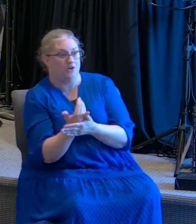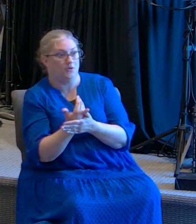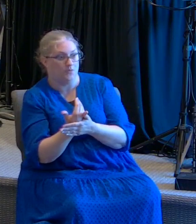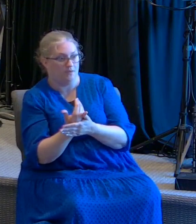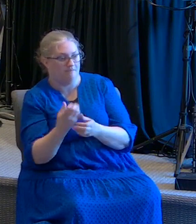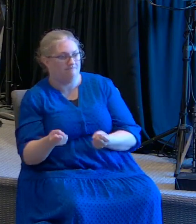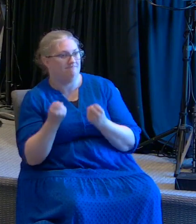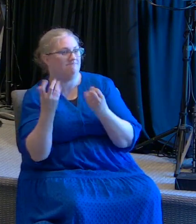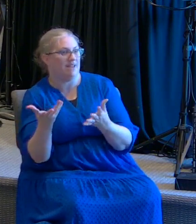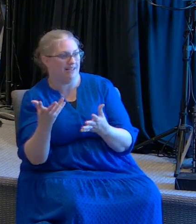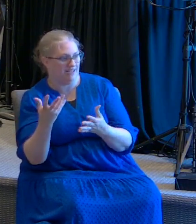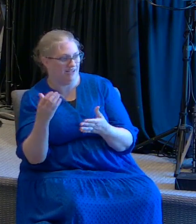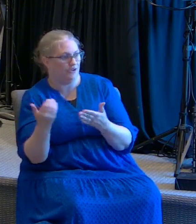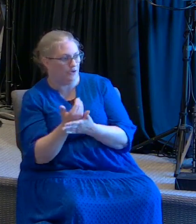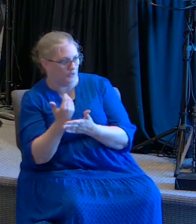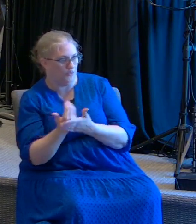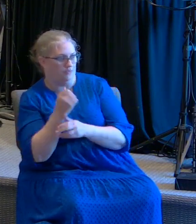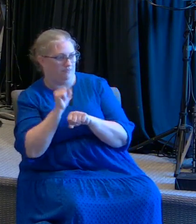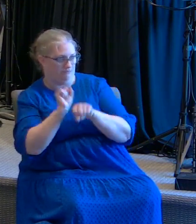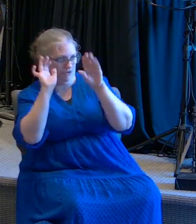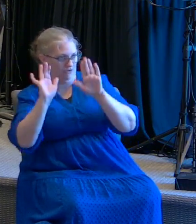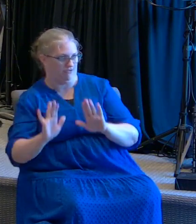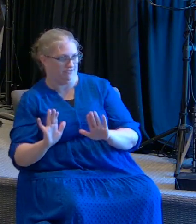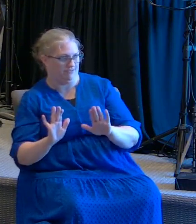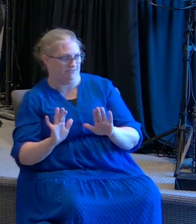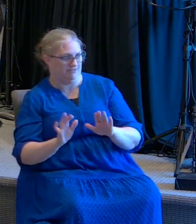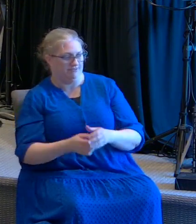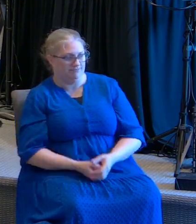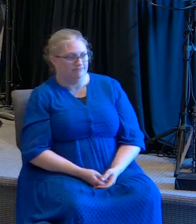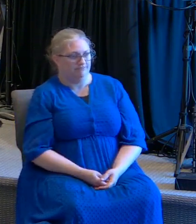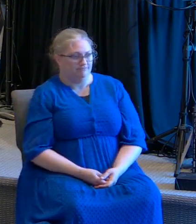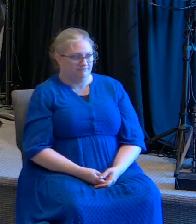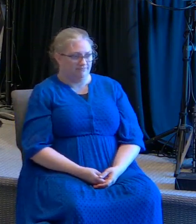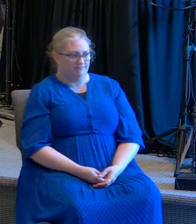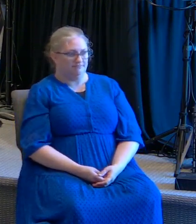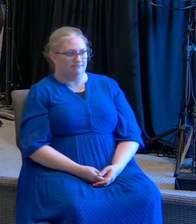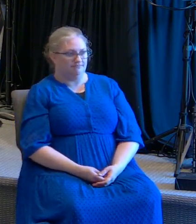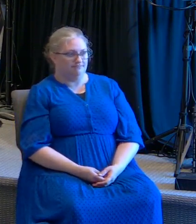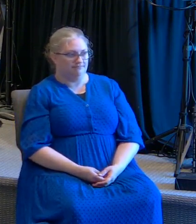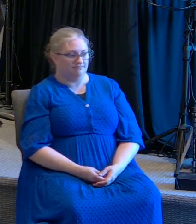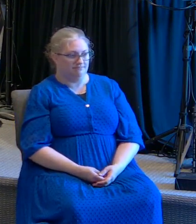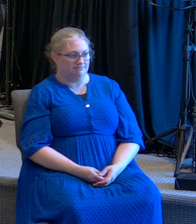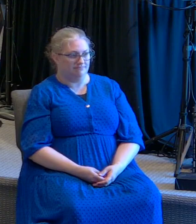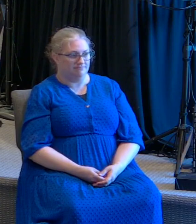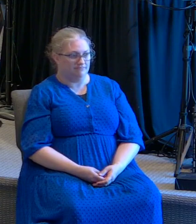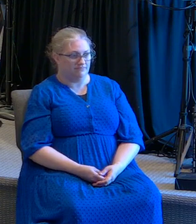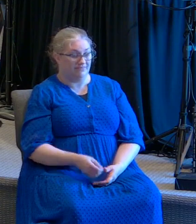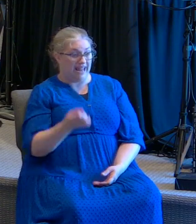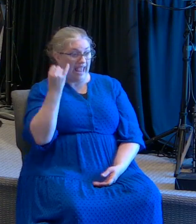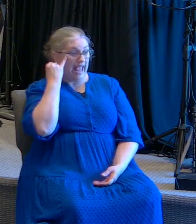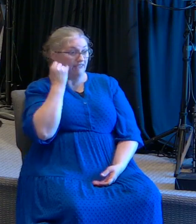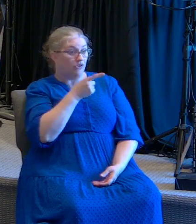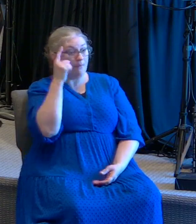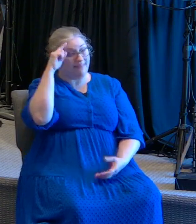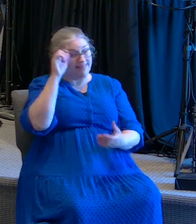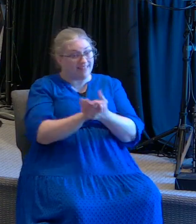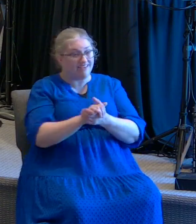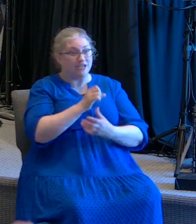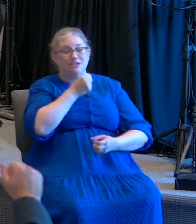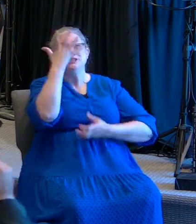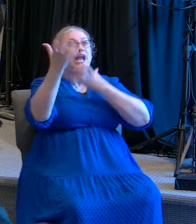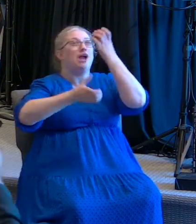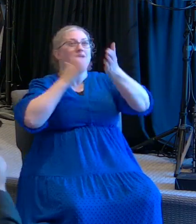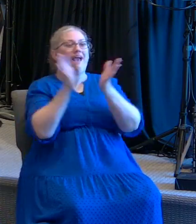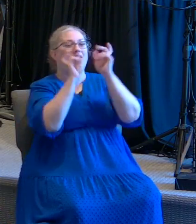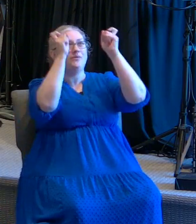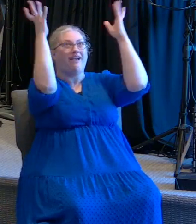many miracles. Para crear una cadena en reacción de milagros. If you believe that, shout hallelujah. Si lo